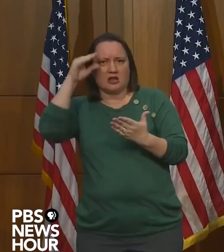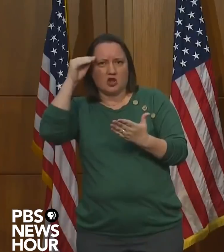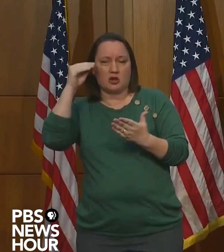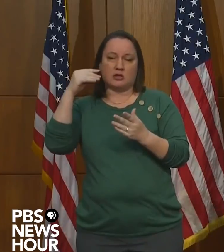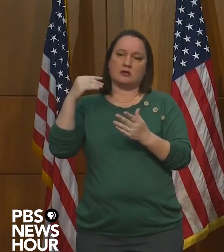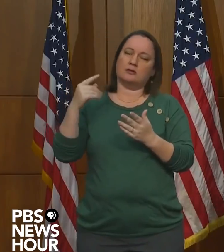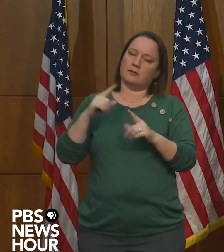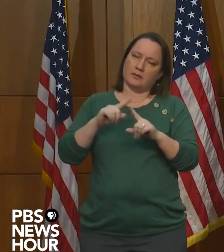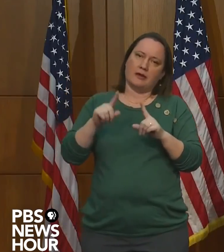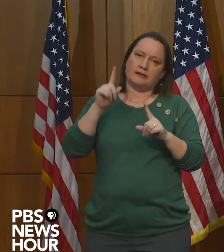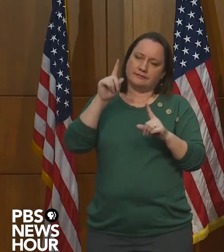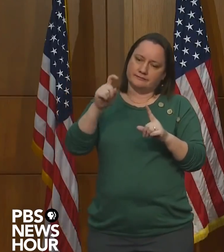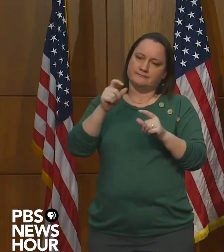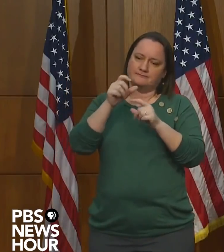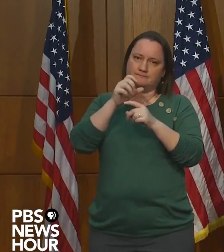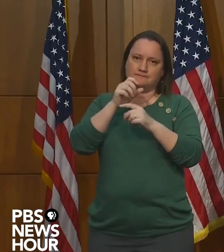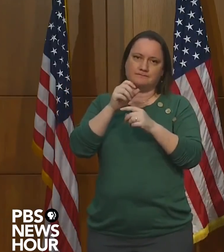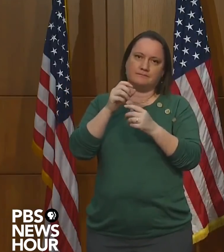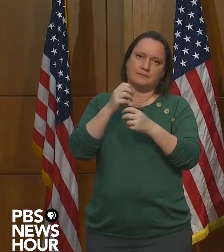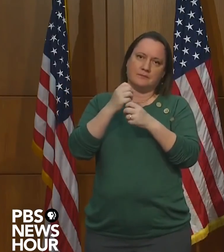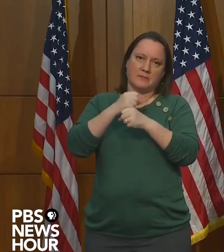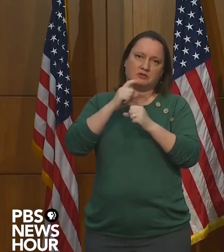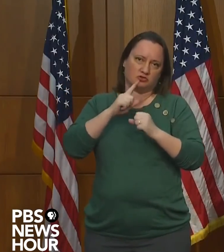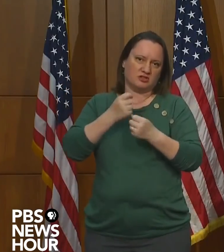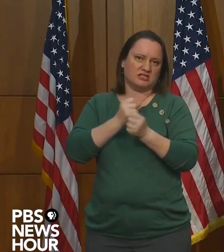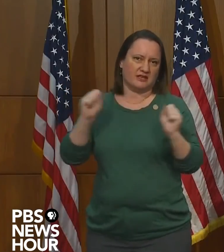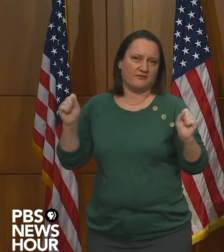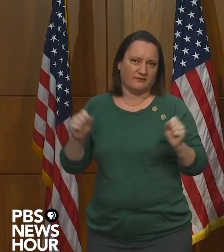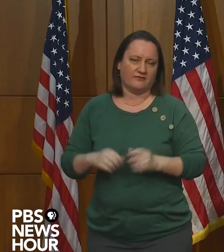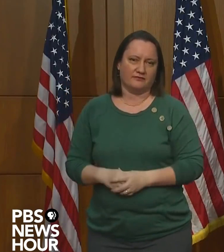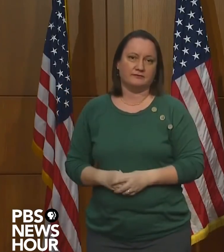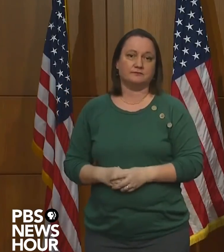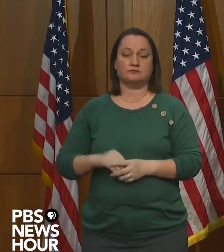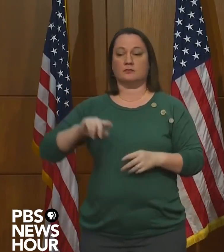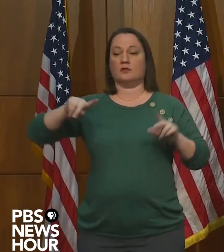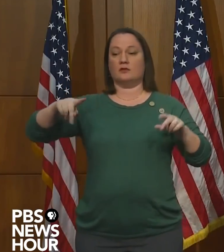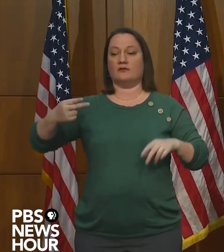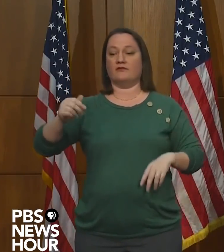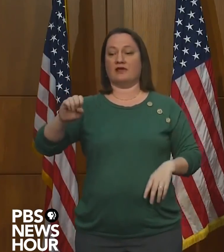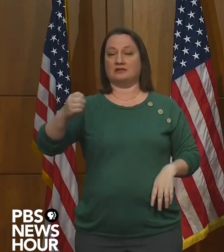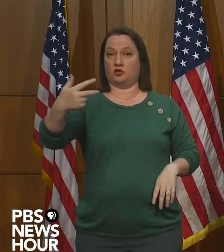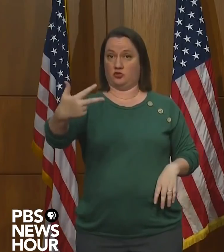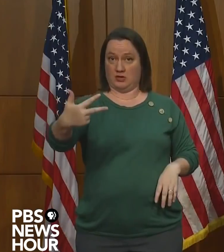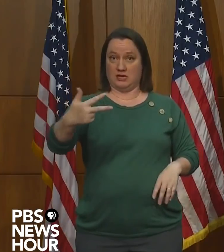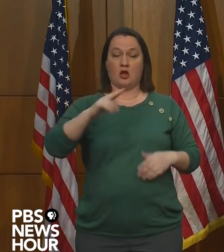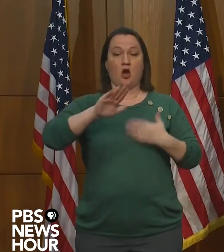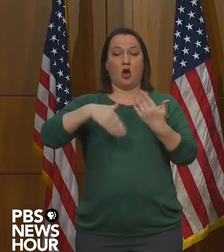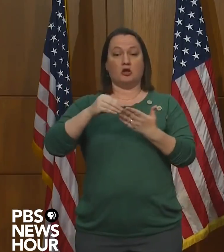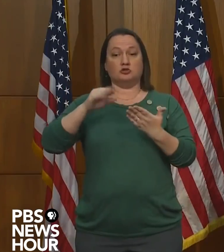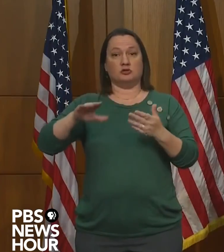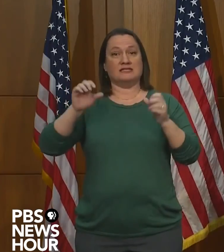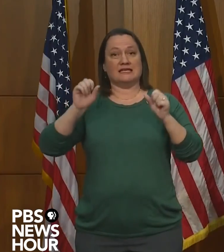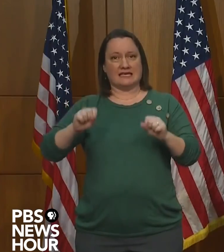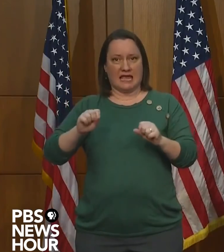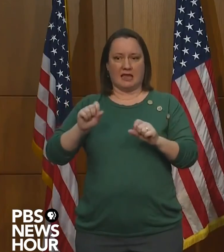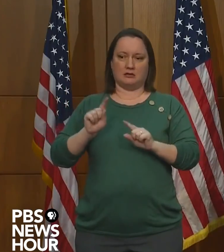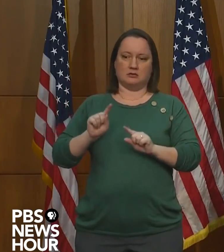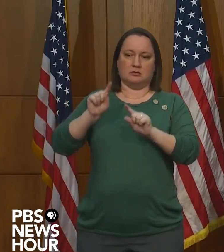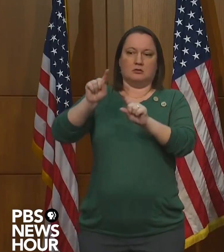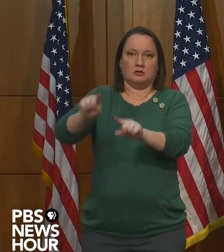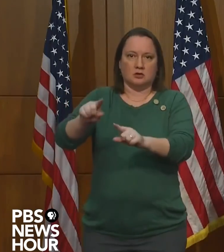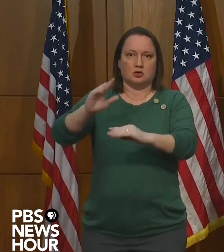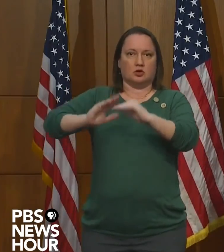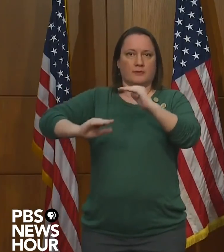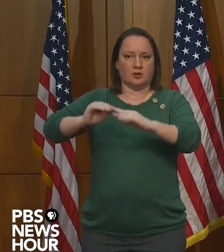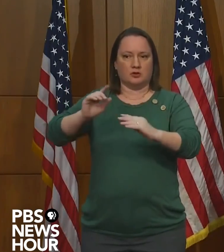them safe. In phase three, all students may begin to receive in-person instruction, but it must be accommodated within